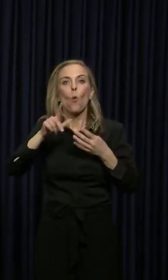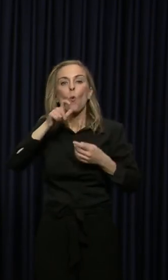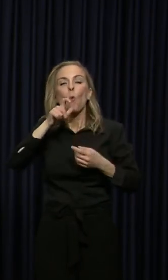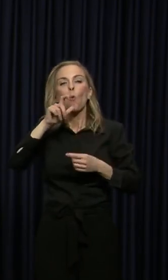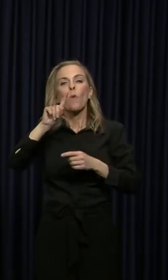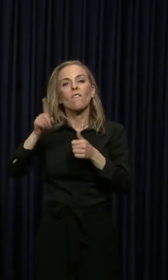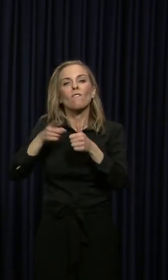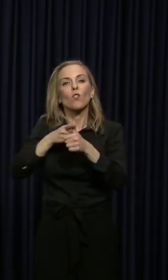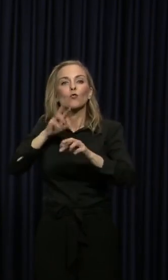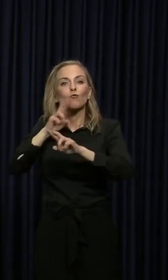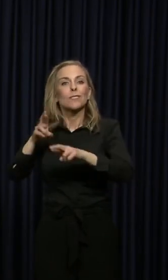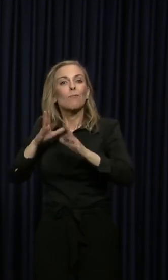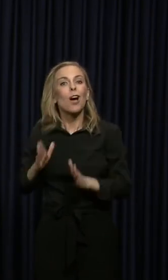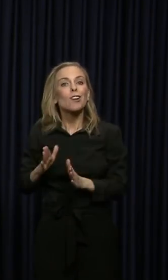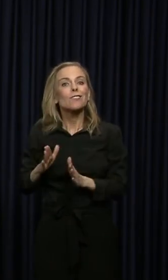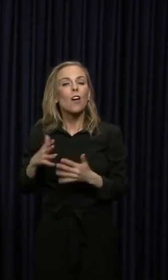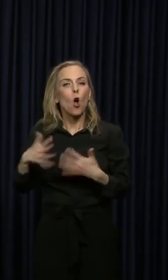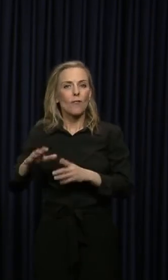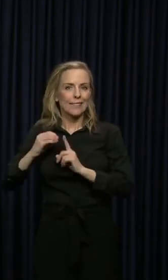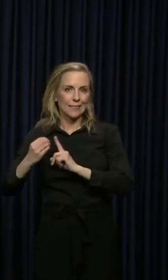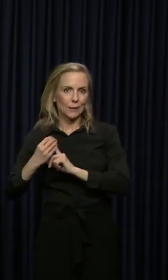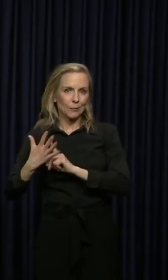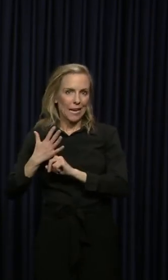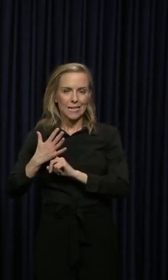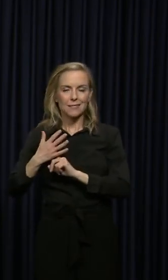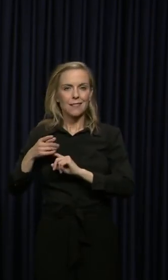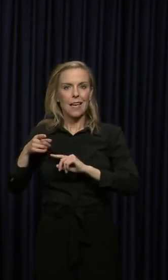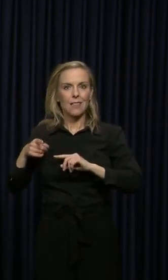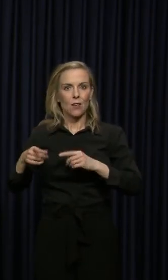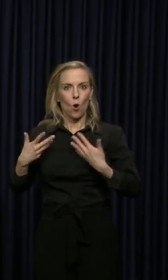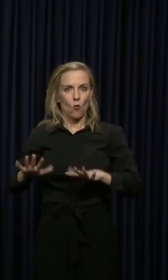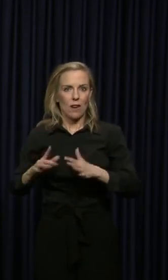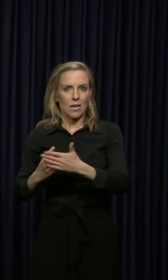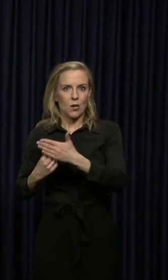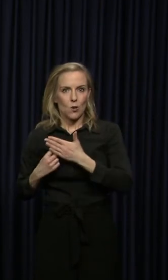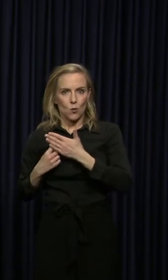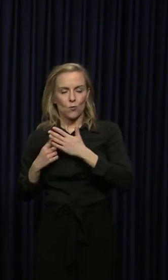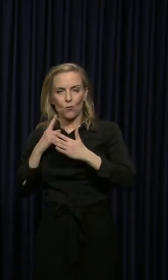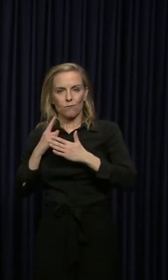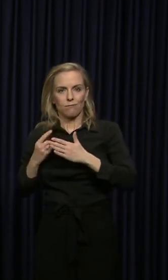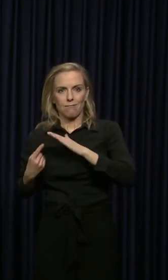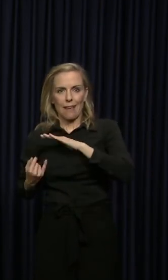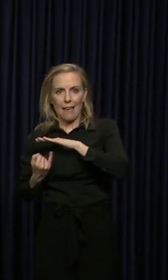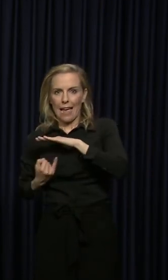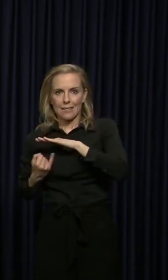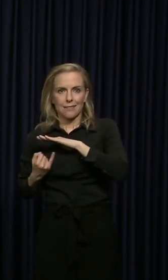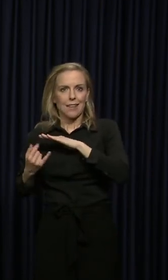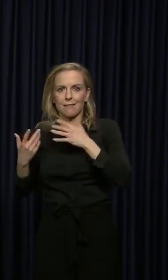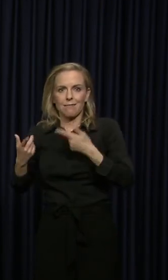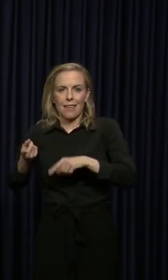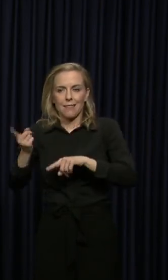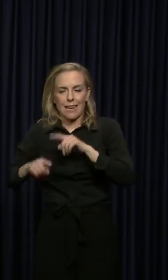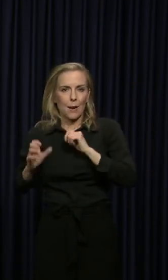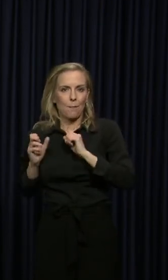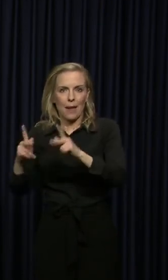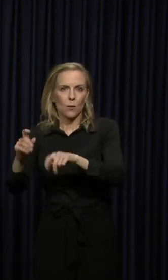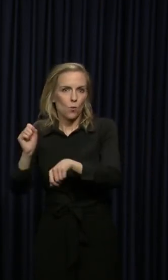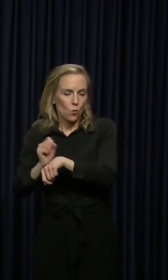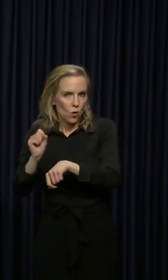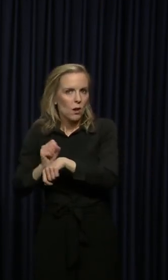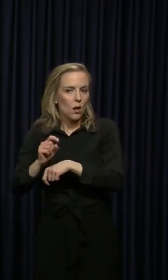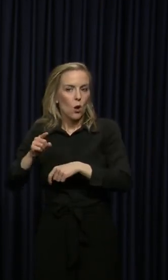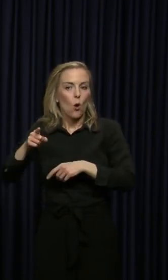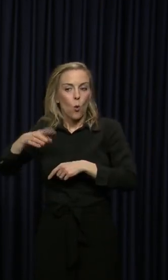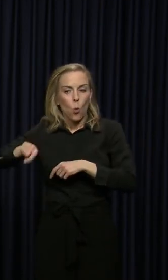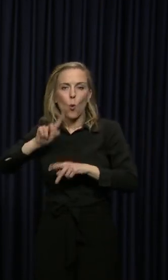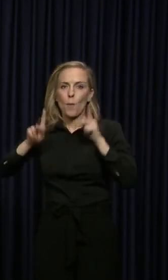exposed and right now are in self quarantine, which means they can't get back to work, especially our health care folks. And if you're going to